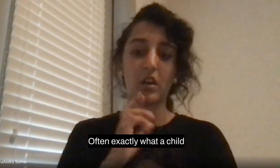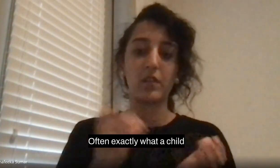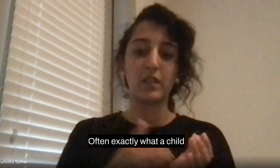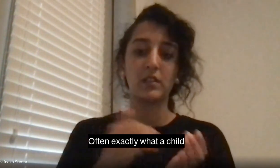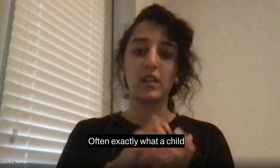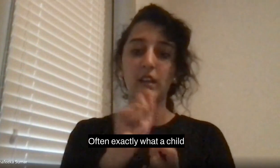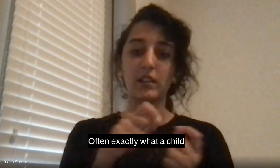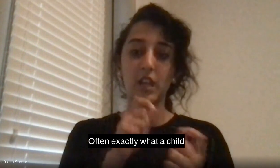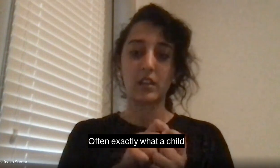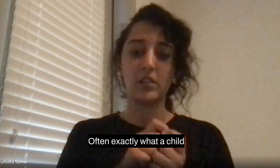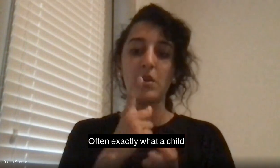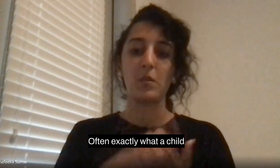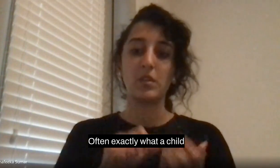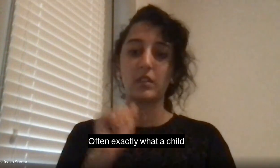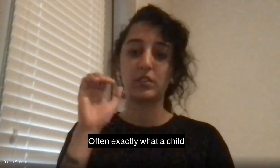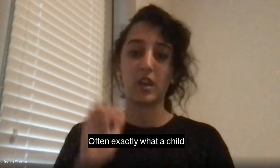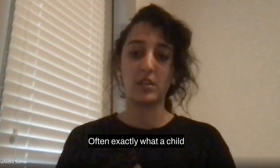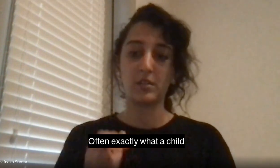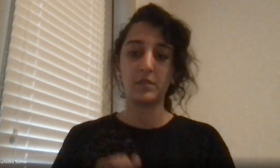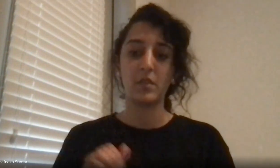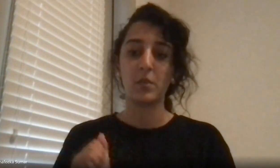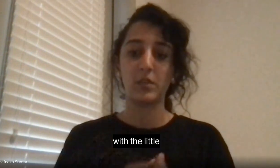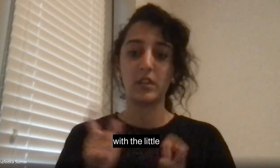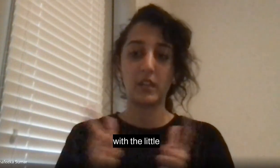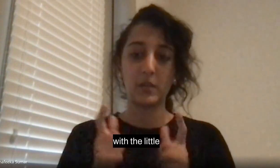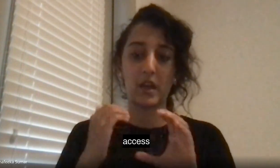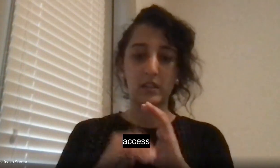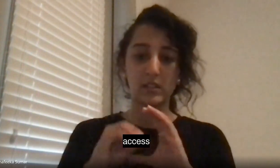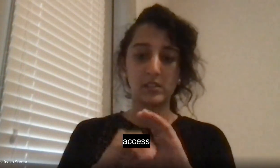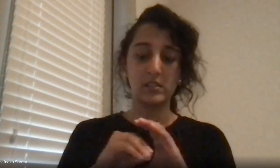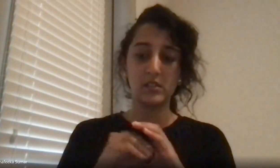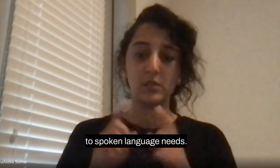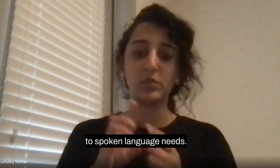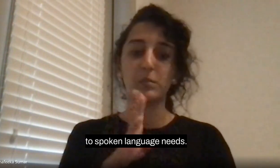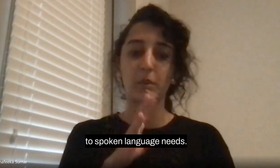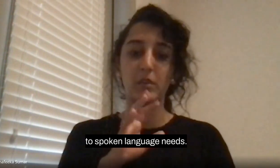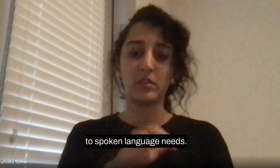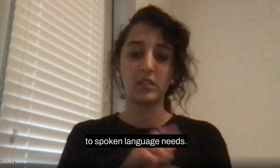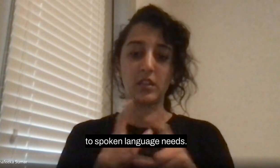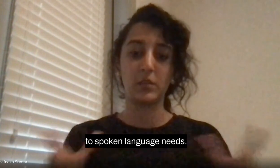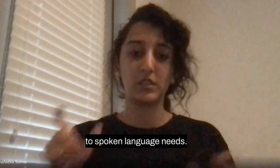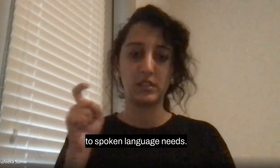often exactly for a child with a little access to spoken language needs.